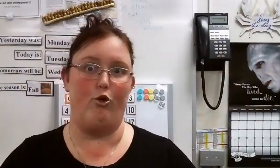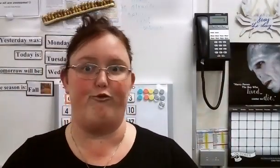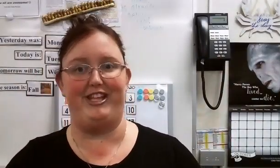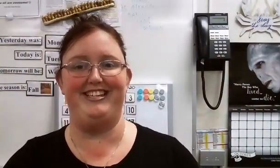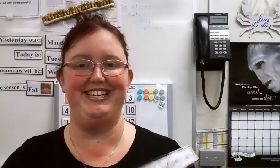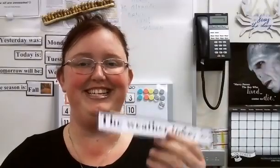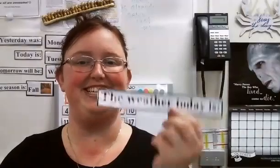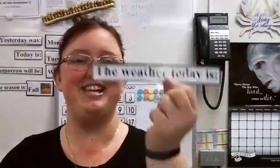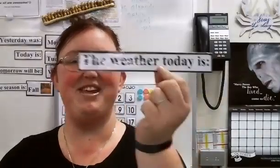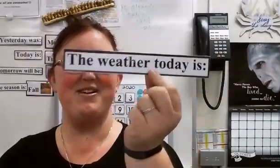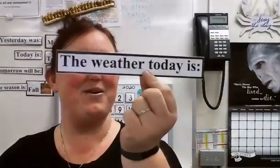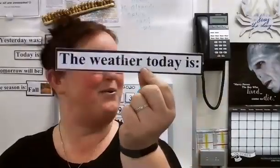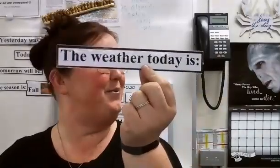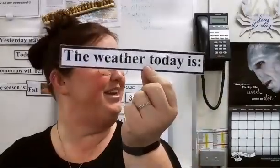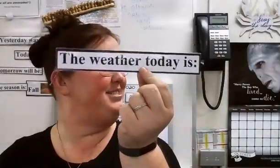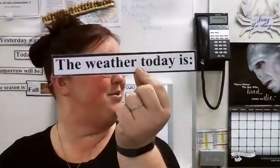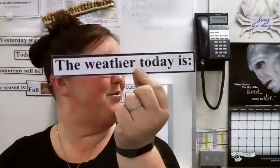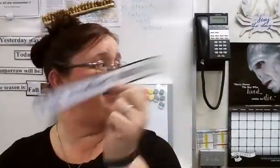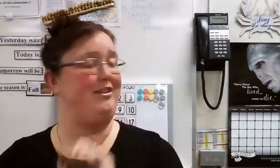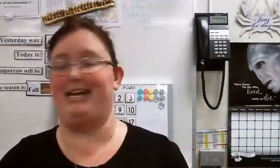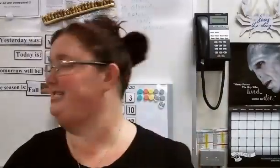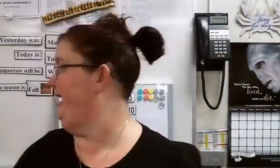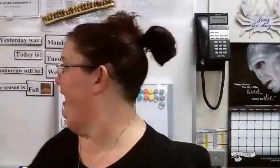Hopefully. What is the weather like today?